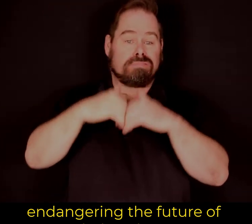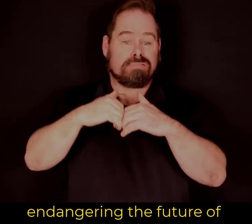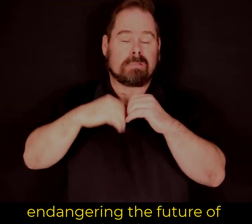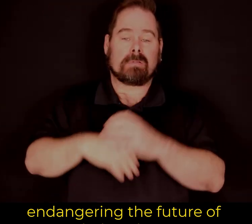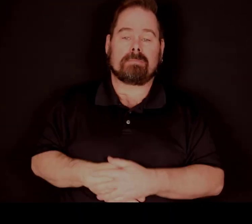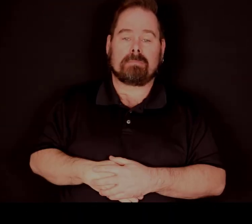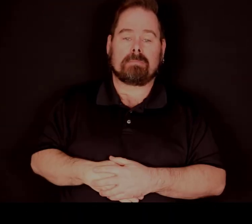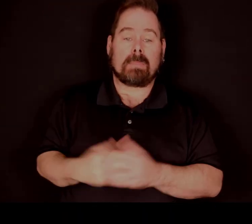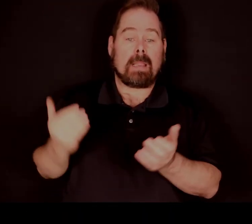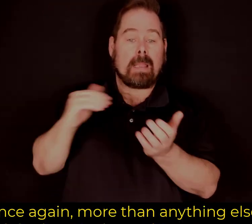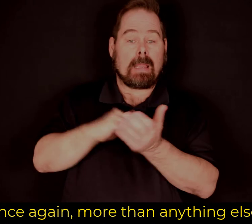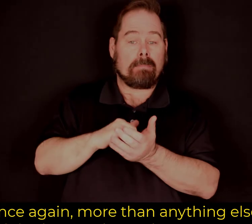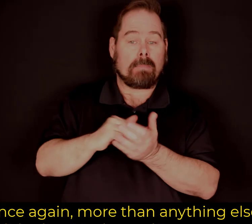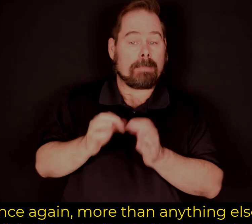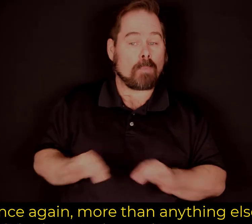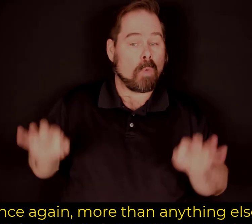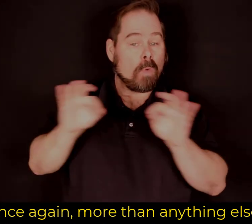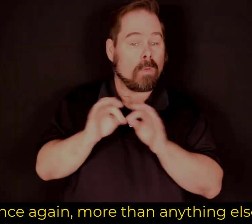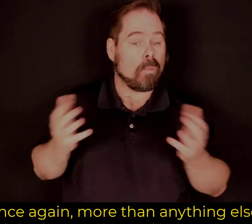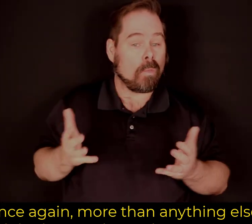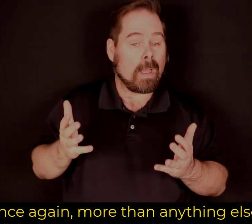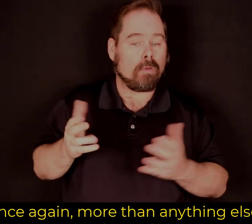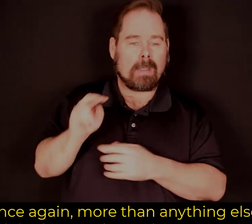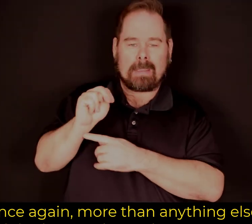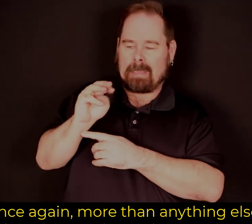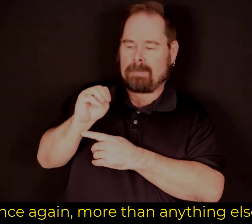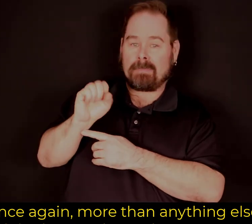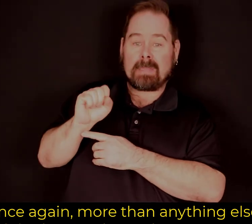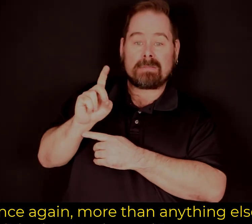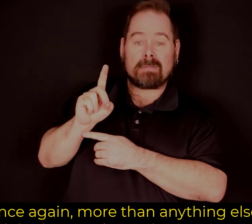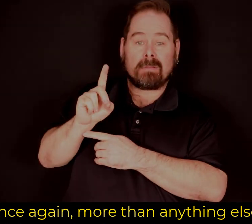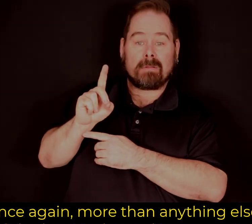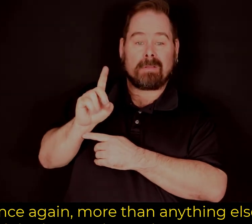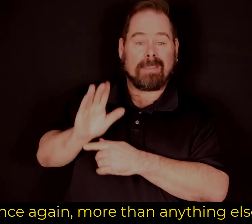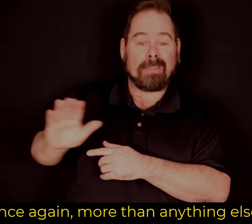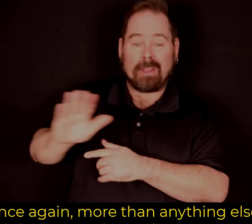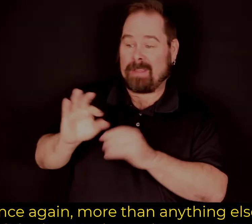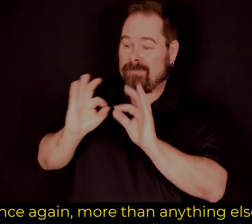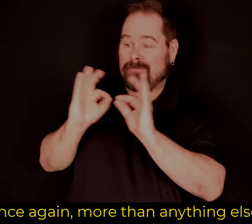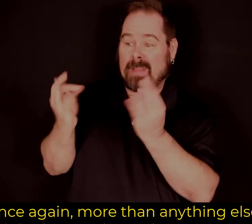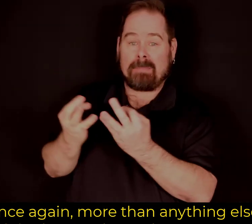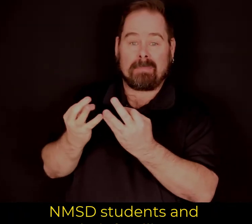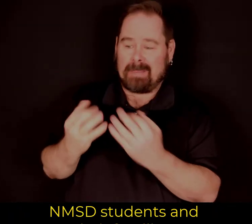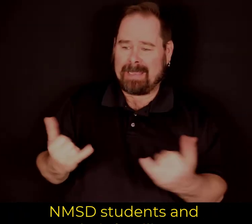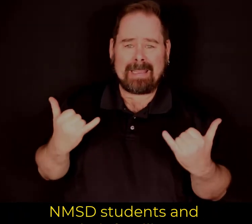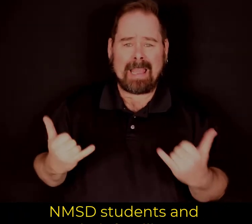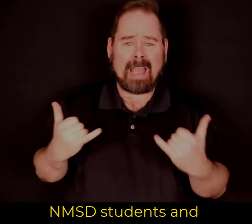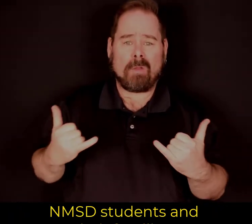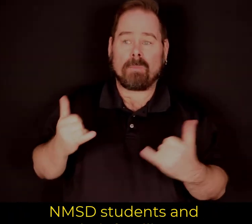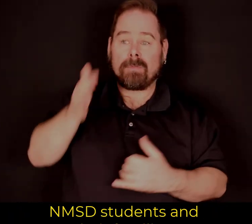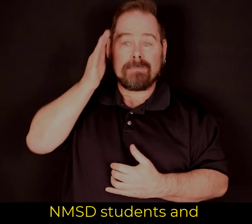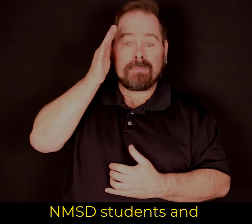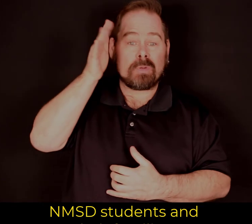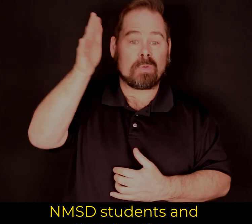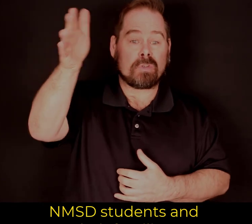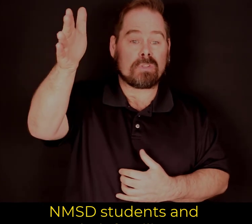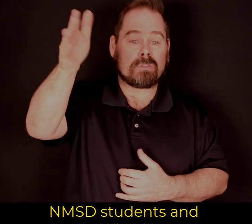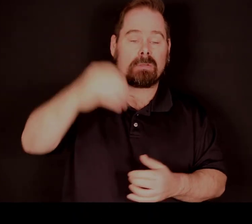NMSD. Once again, more than anything else, it's about today's and tomorrow's